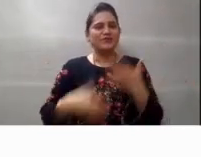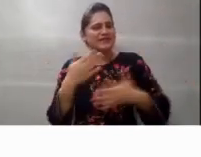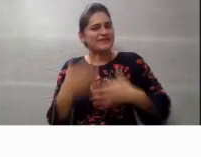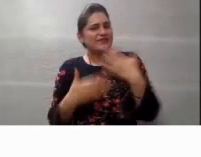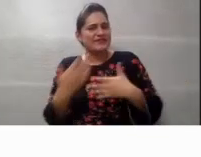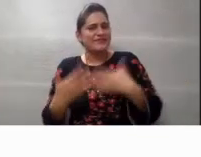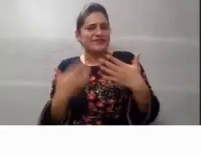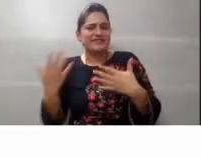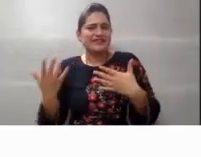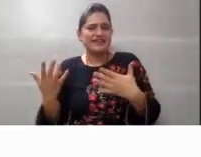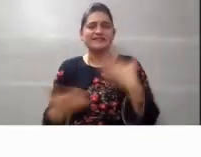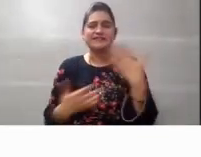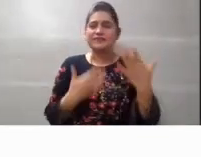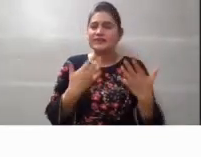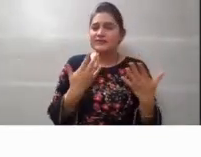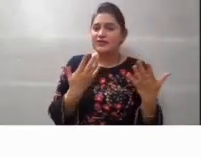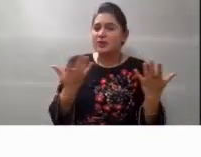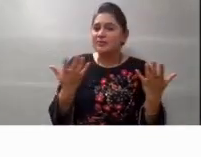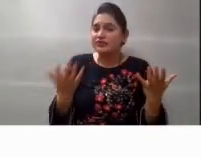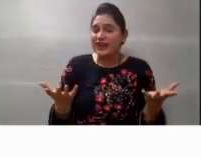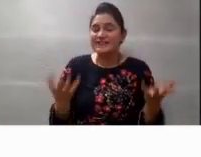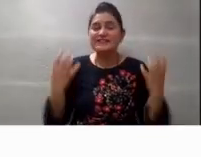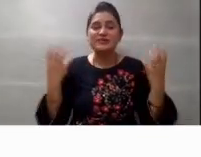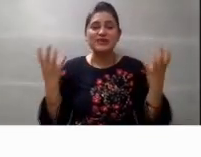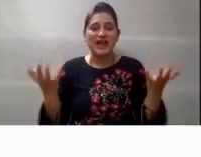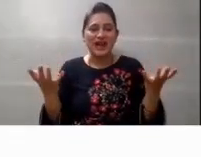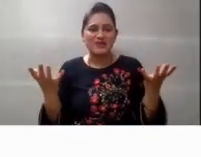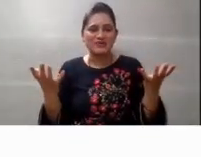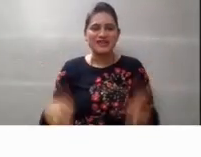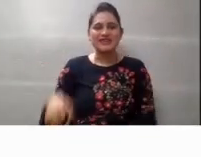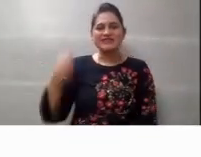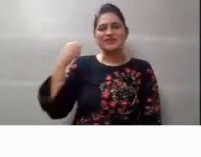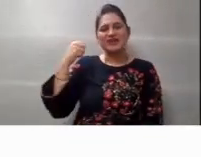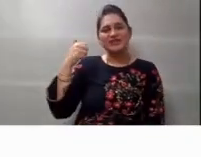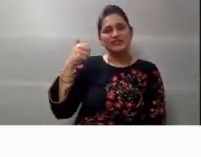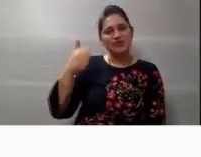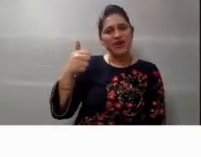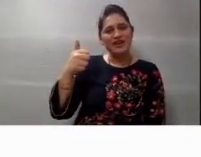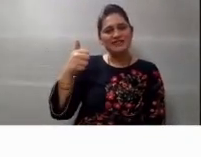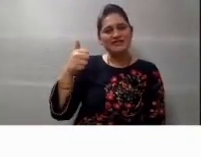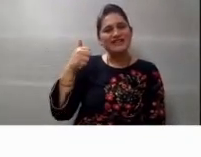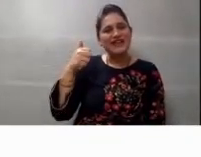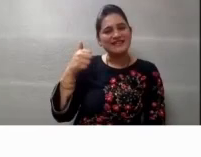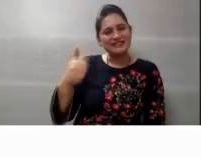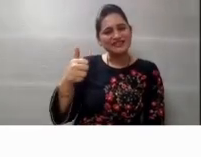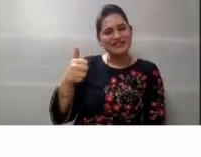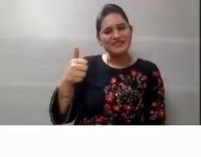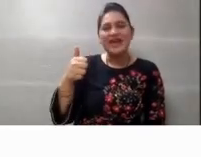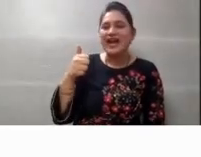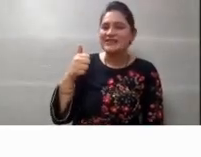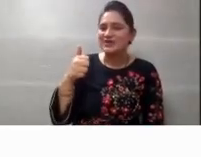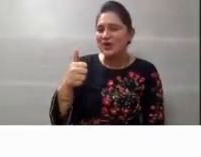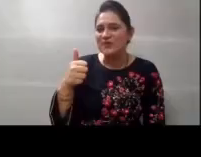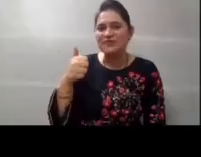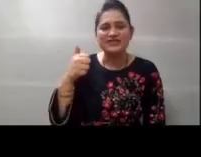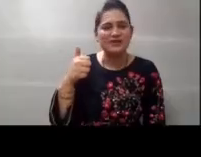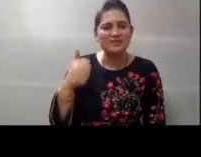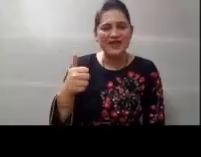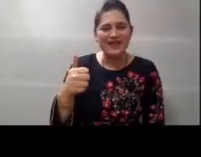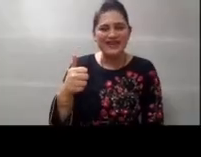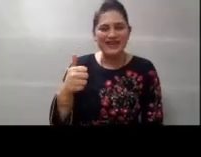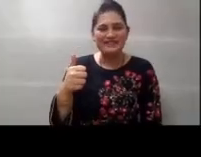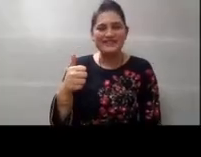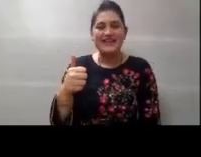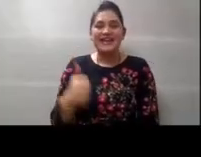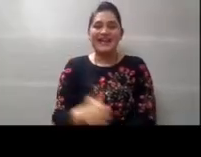can give you different, different things. Different, different objects to count. So, enjoy doing addition at home